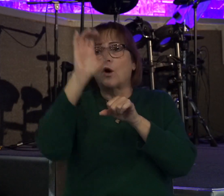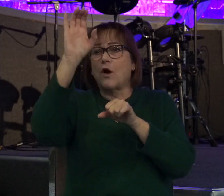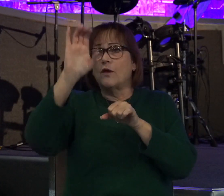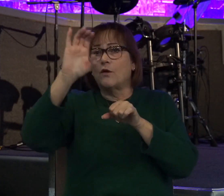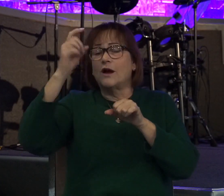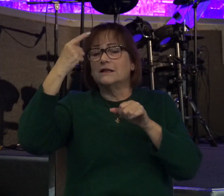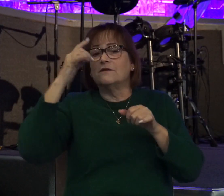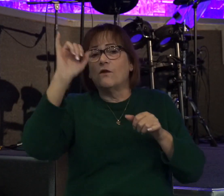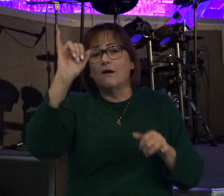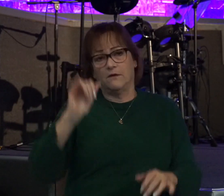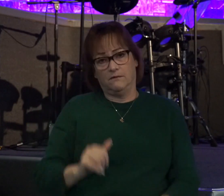However,